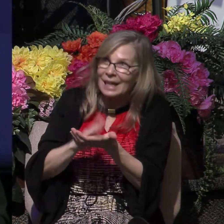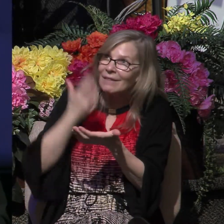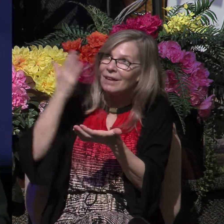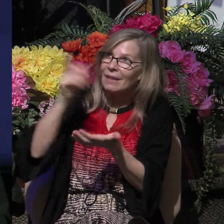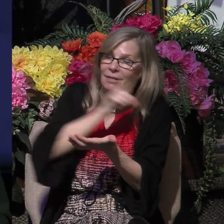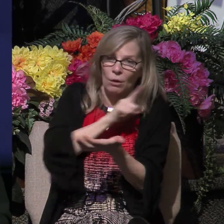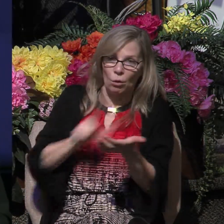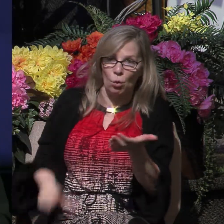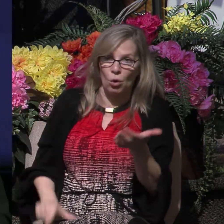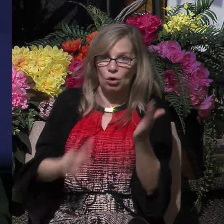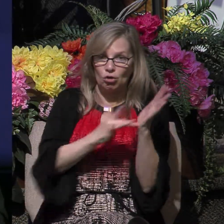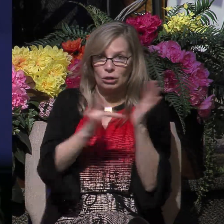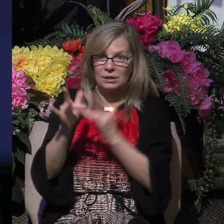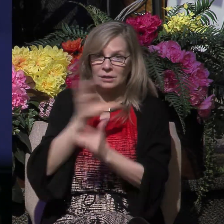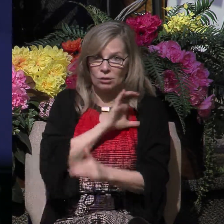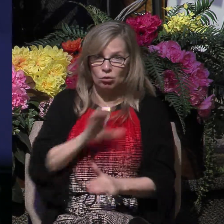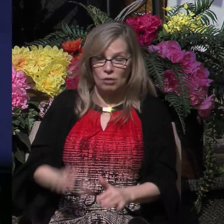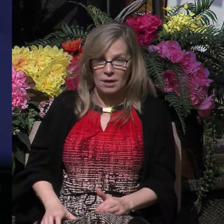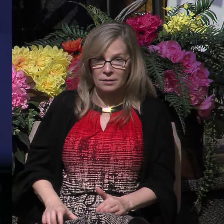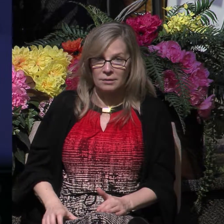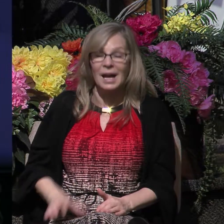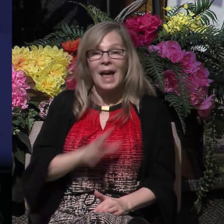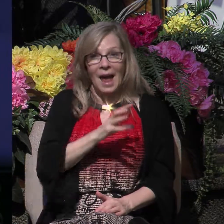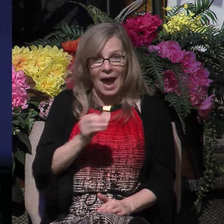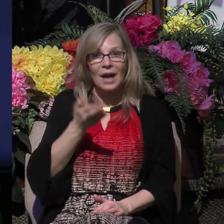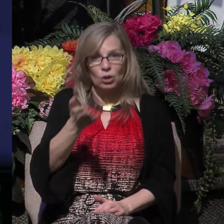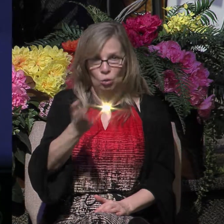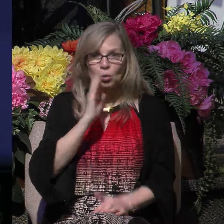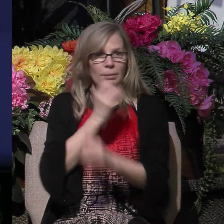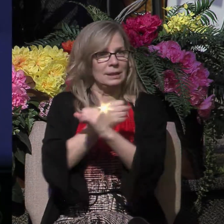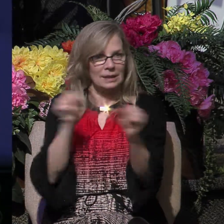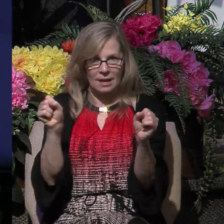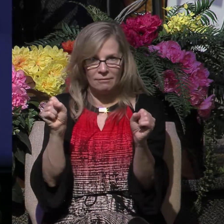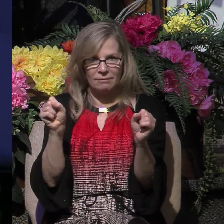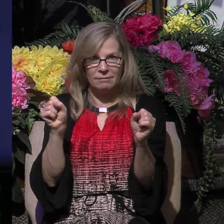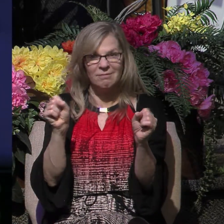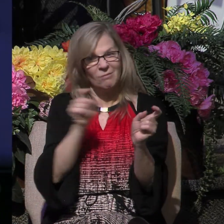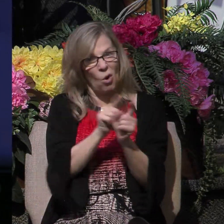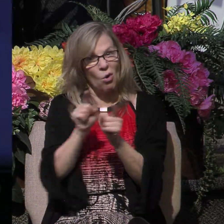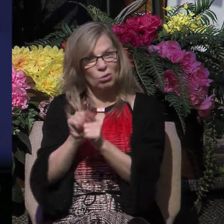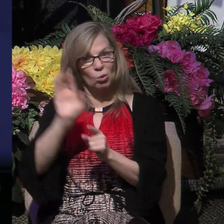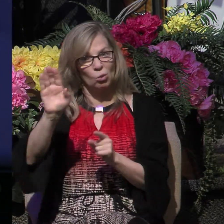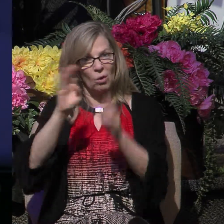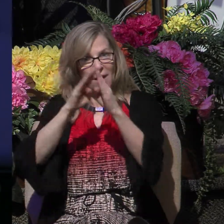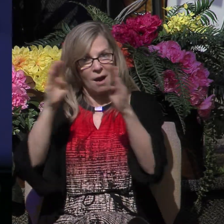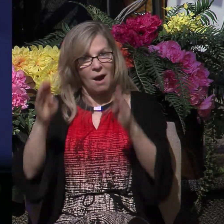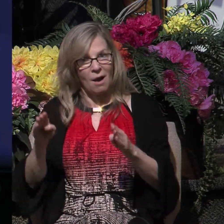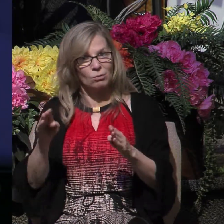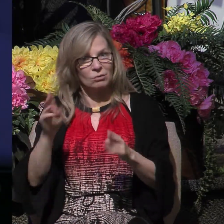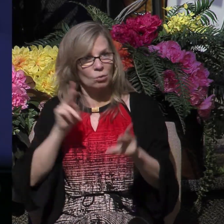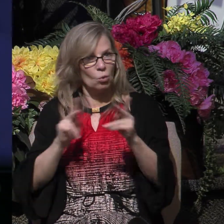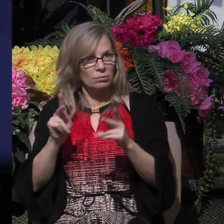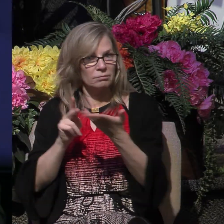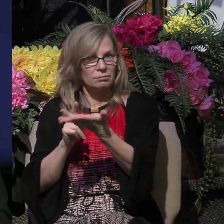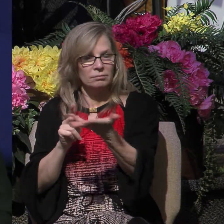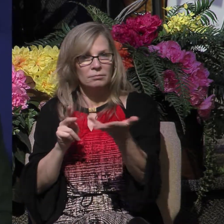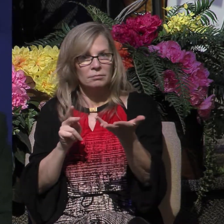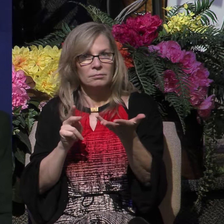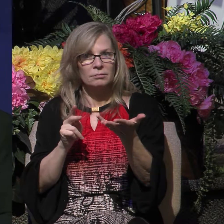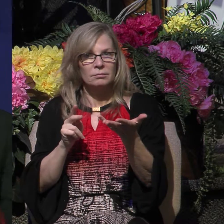will be saved, you and your household. Now, as I said, it is important to note what Paul and Silas did